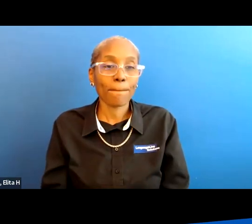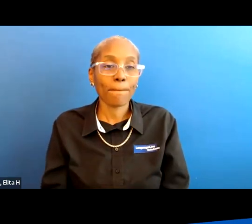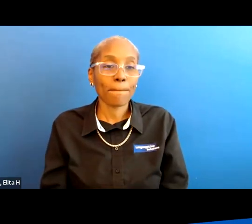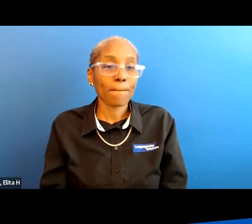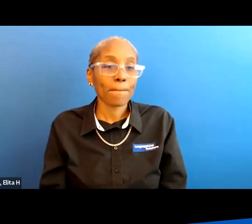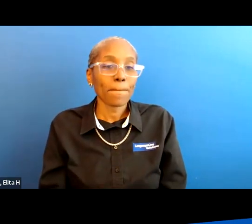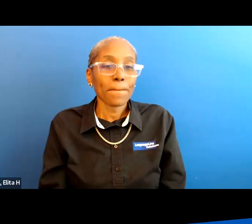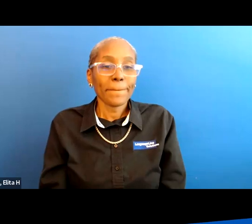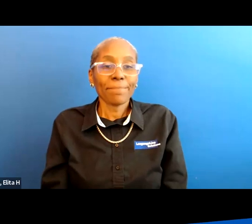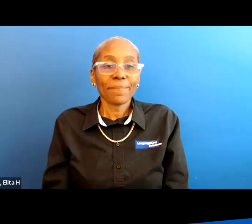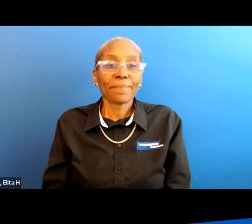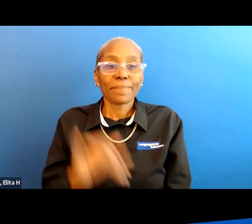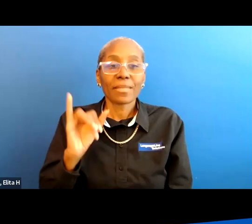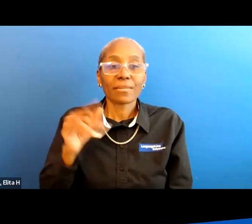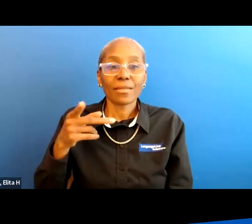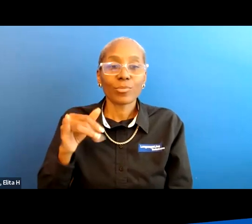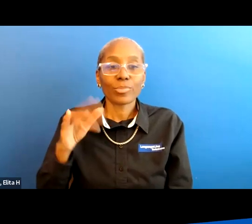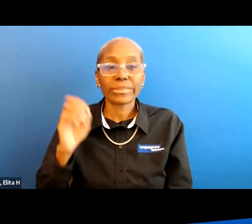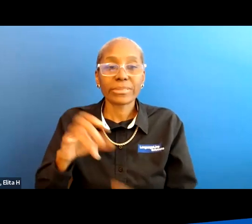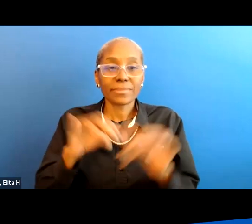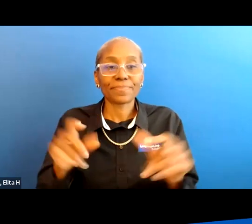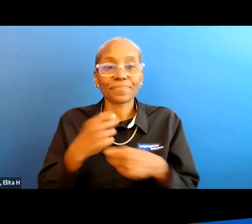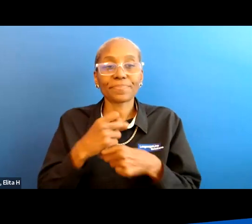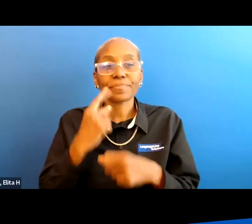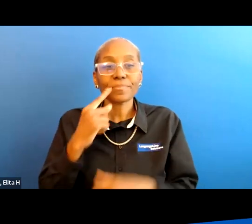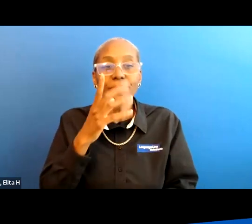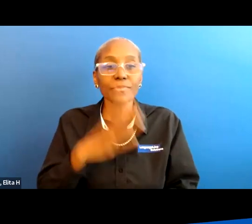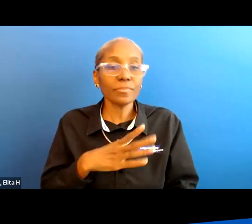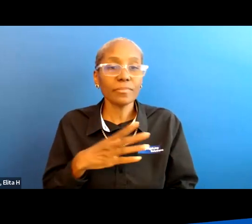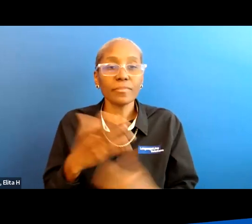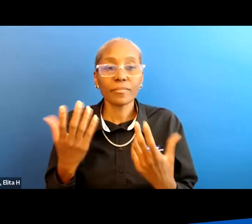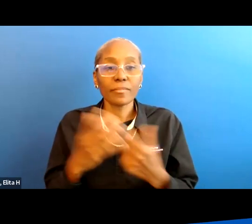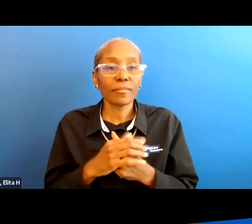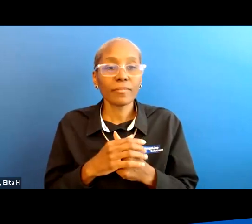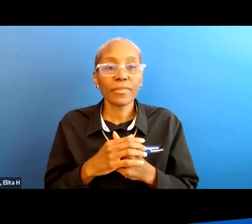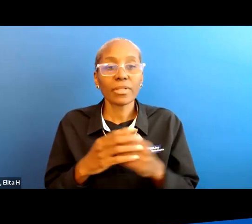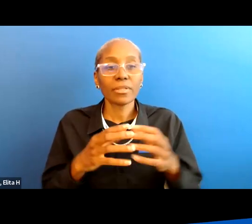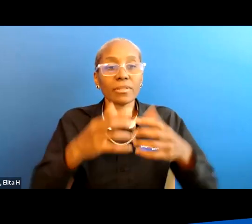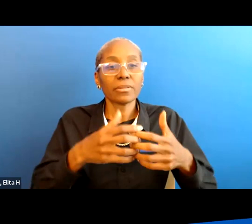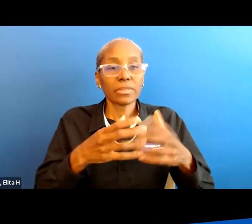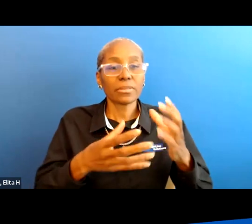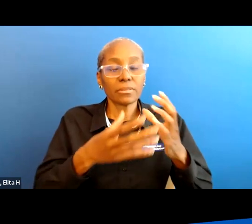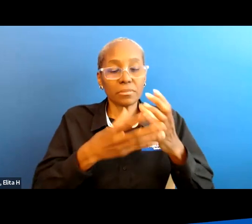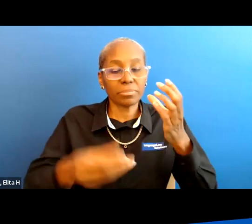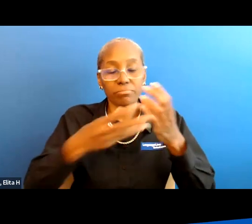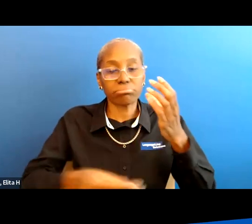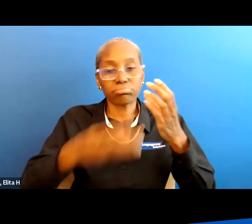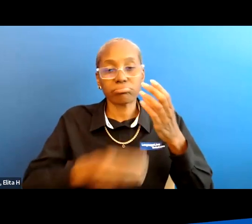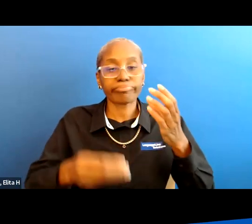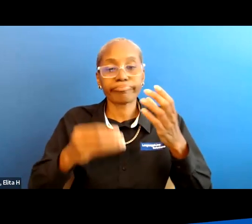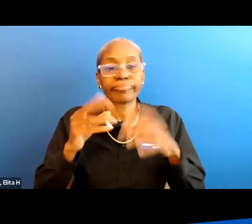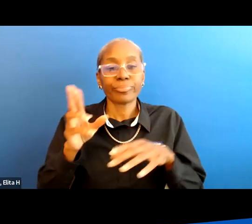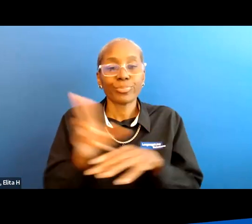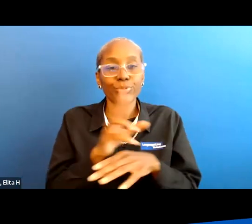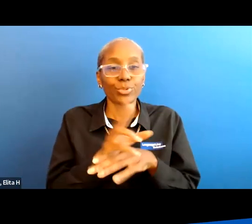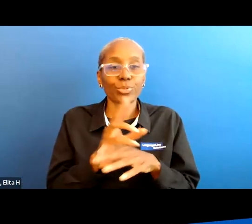of the pristine system which was made for women which is just a suction device that's worn um it's actually